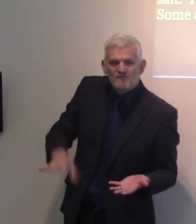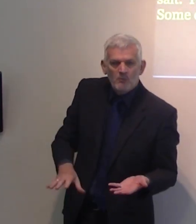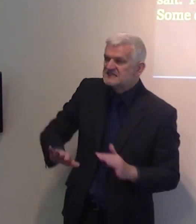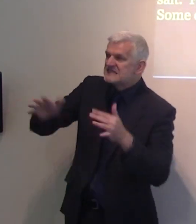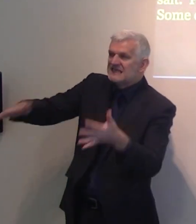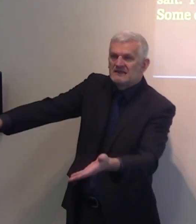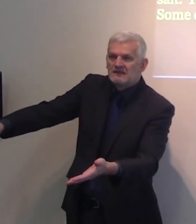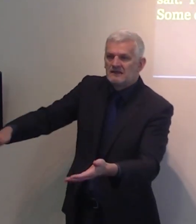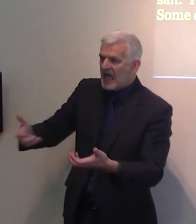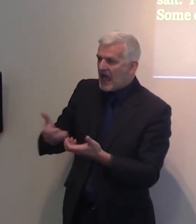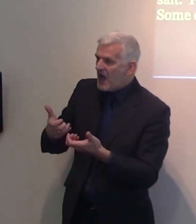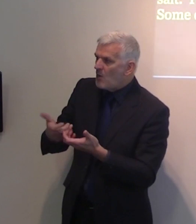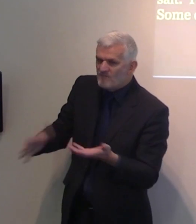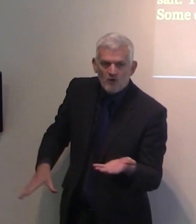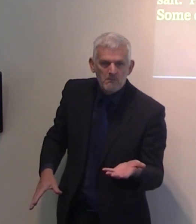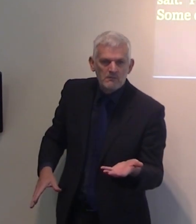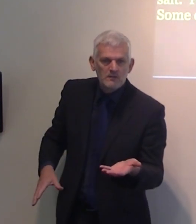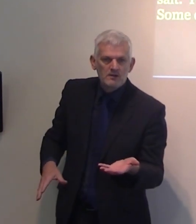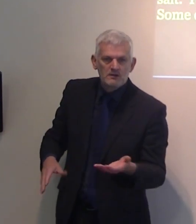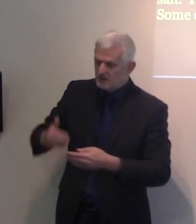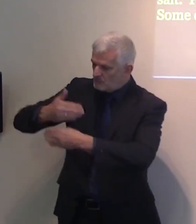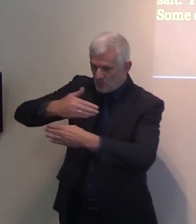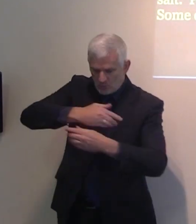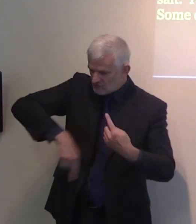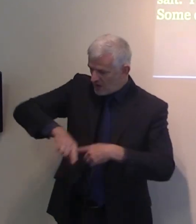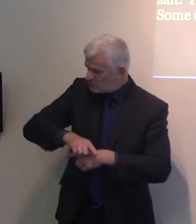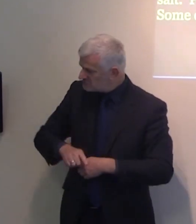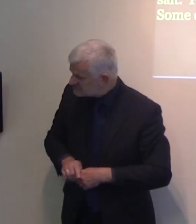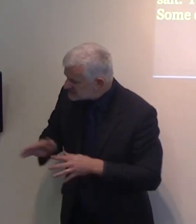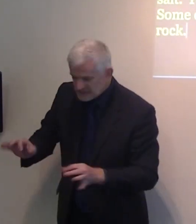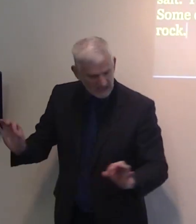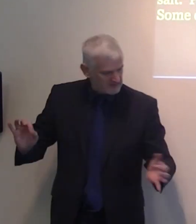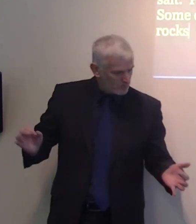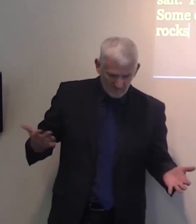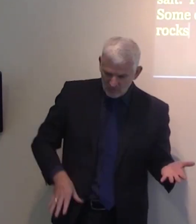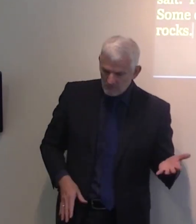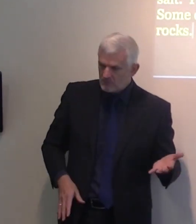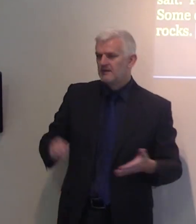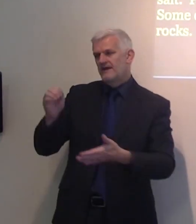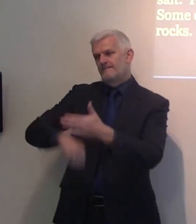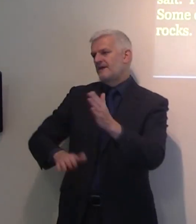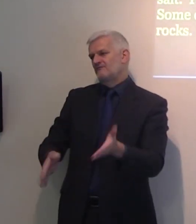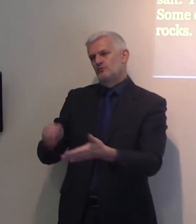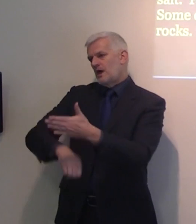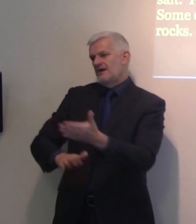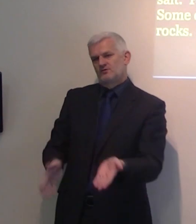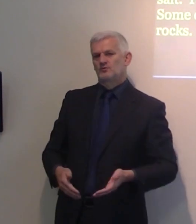it is a daily necessity. The salt is unique, it is precious, but it is also an